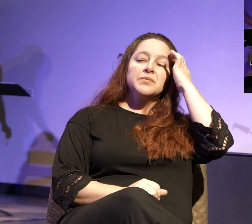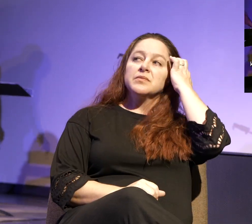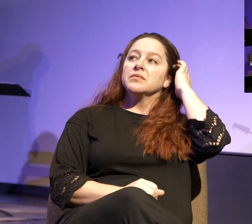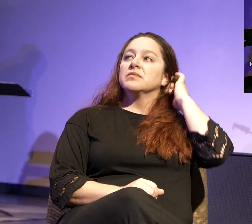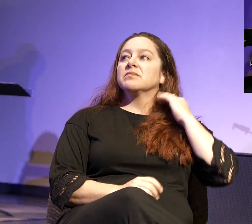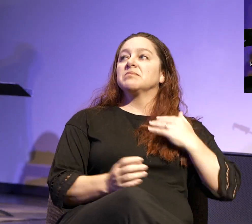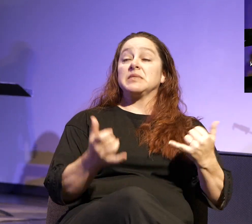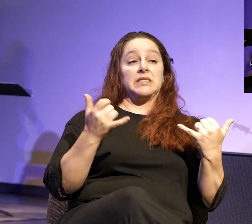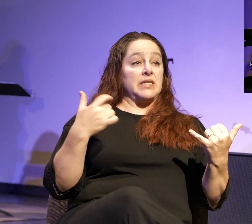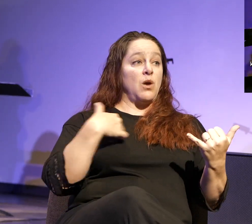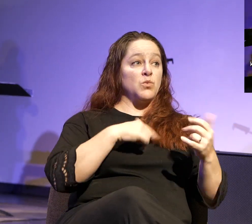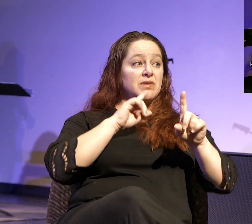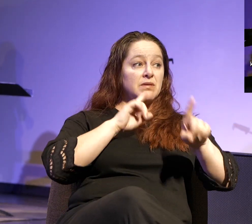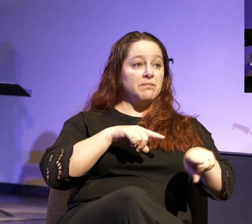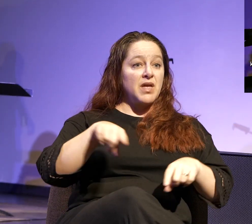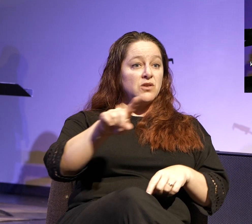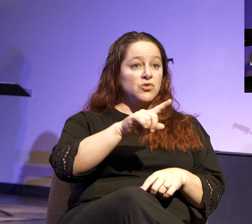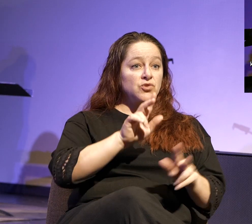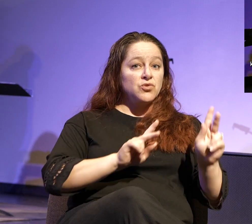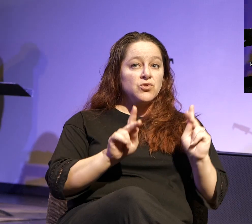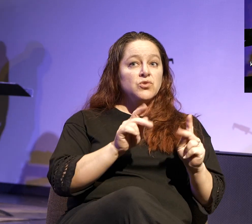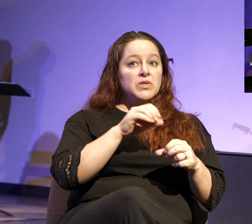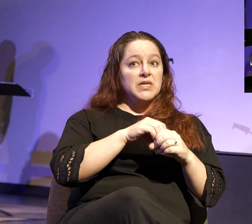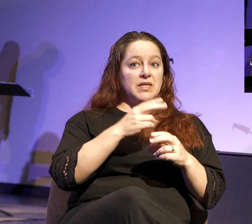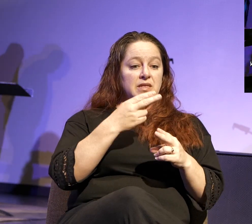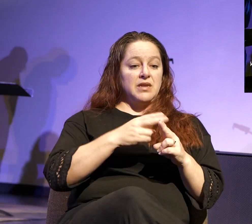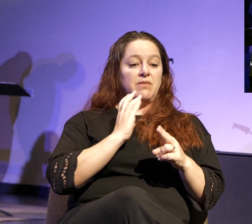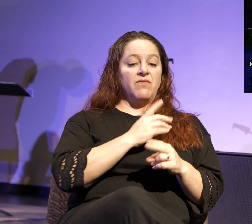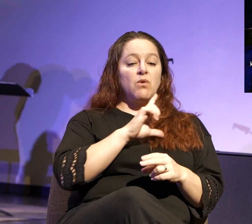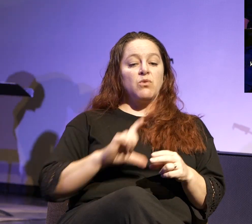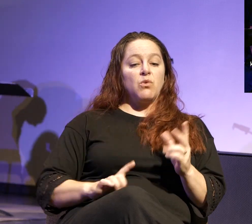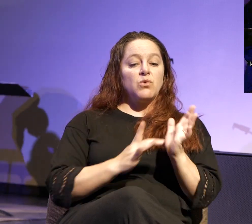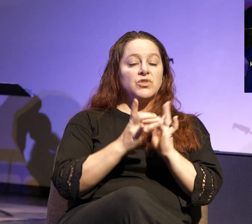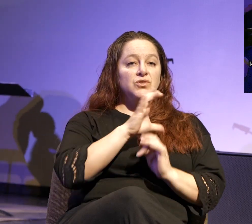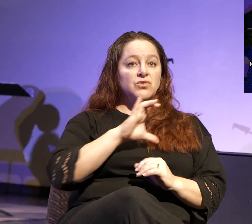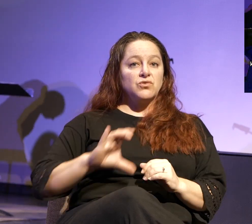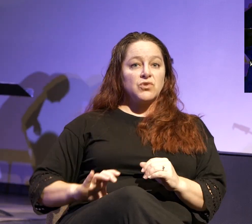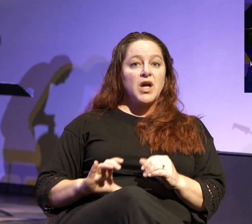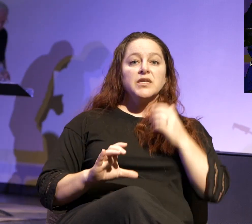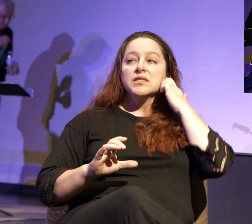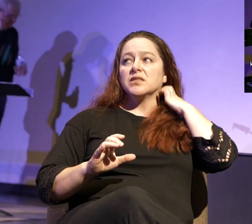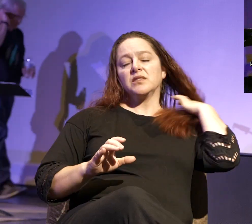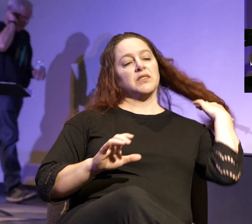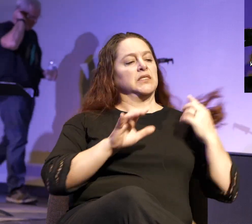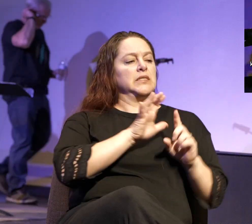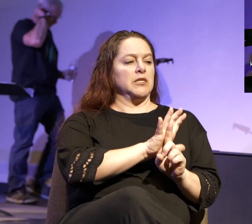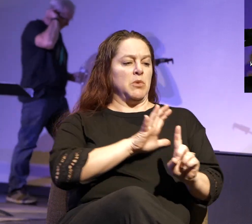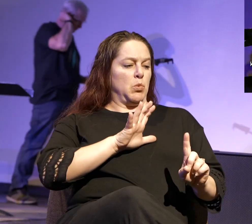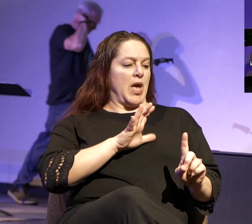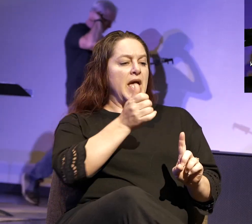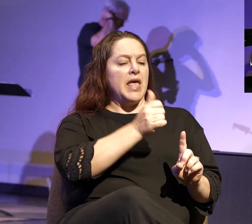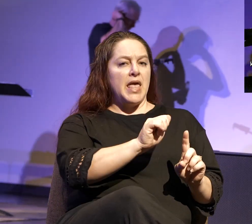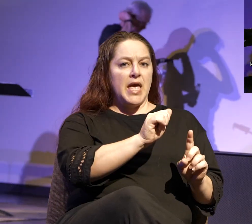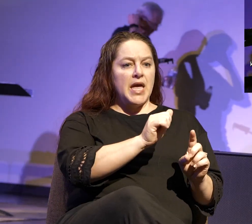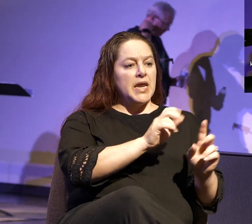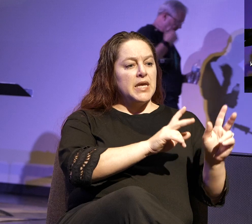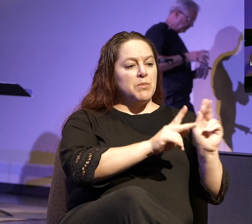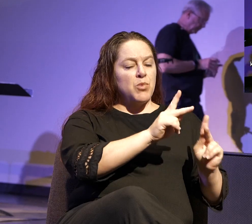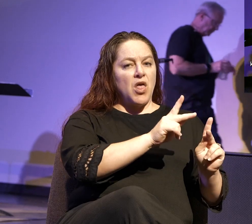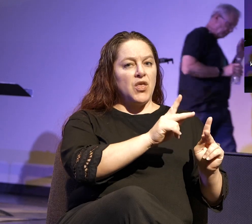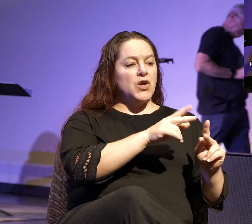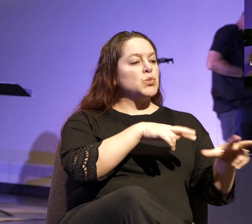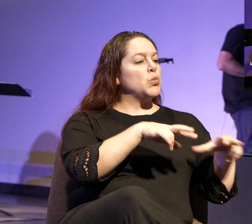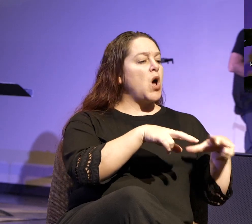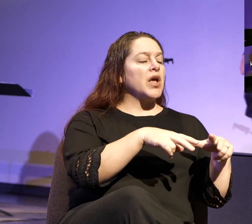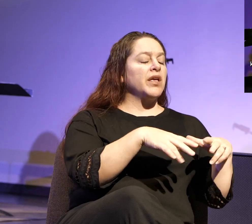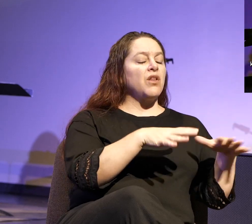Now we command you, brothers, in the name of our Lord Jesus Christ, that you keep away from any brother who is walking